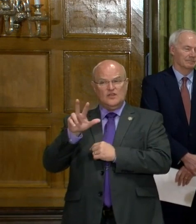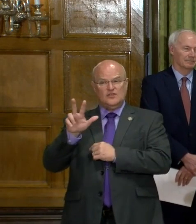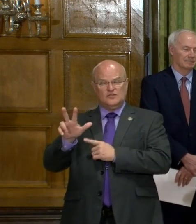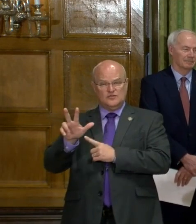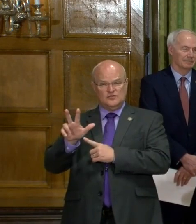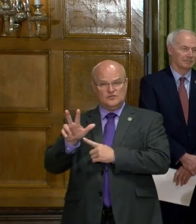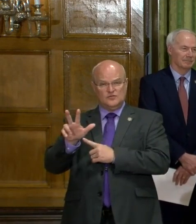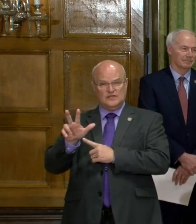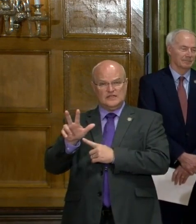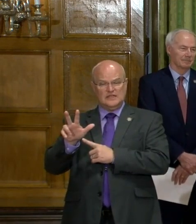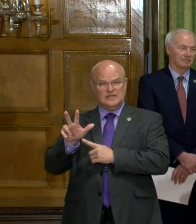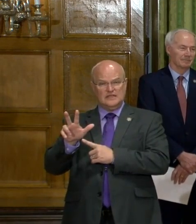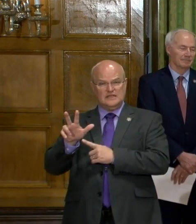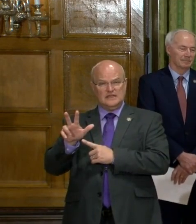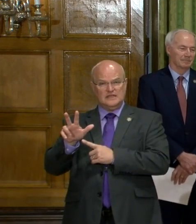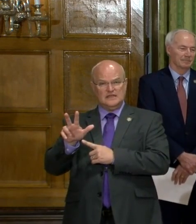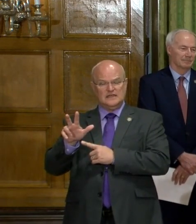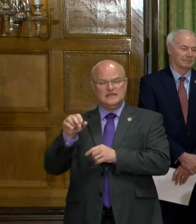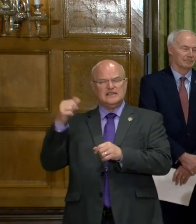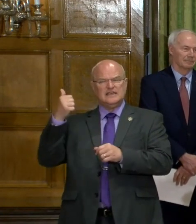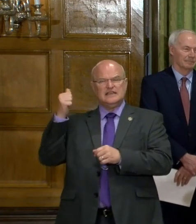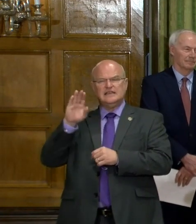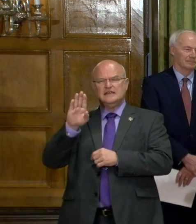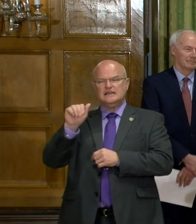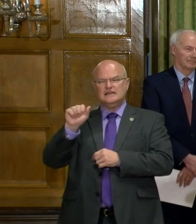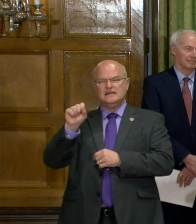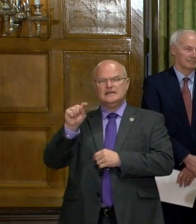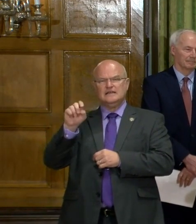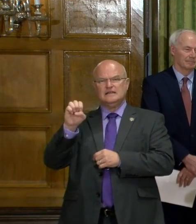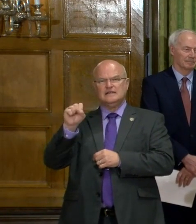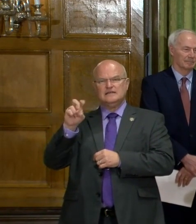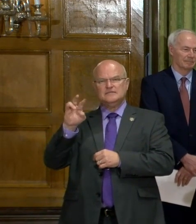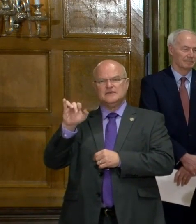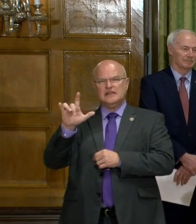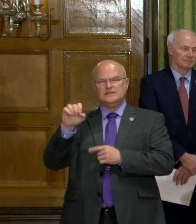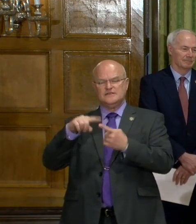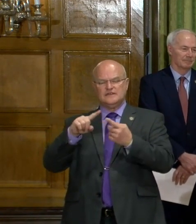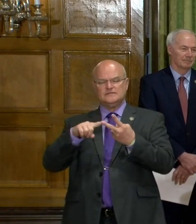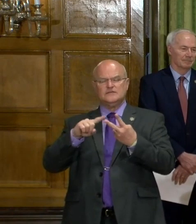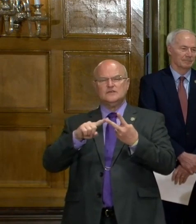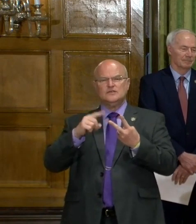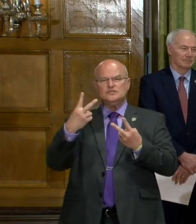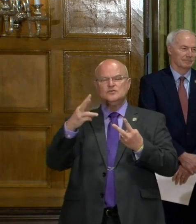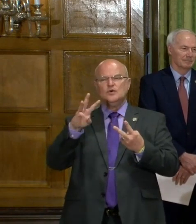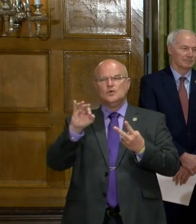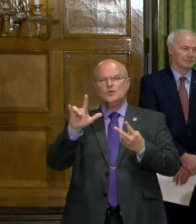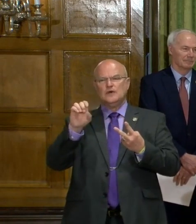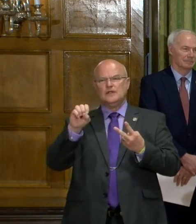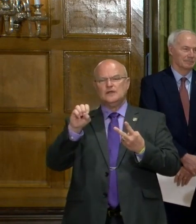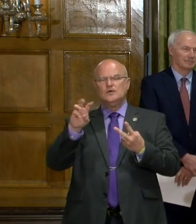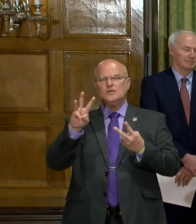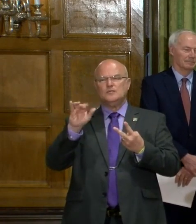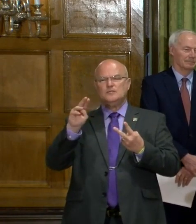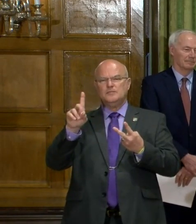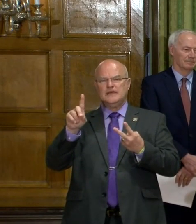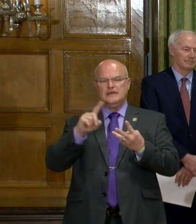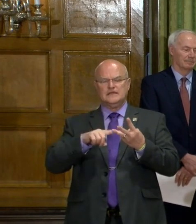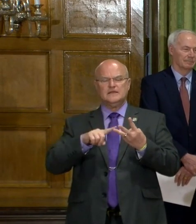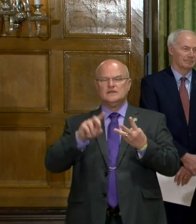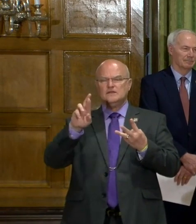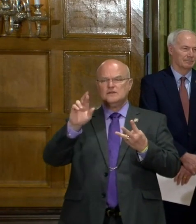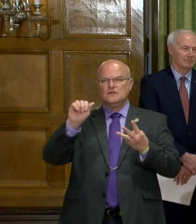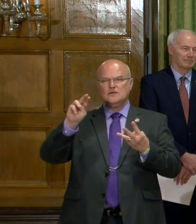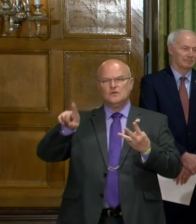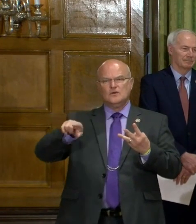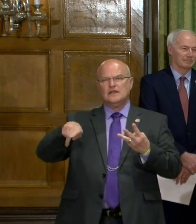at a facility in Batesville, two at Willow Bend, one at Randolph County Nursing